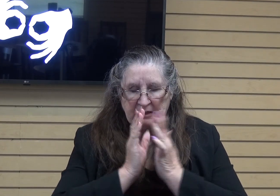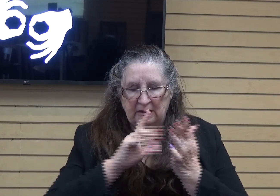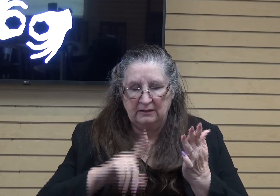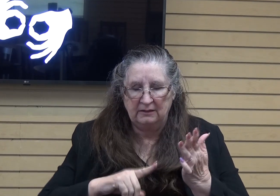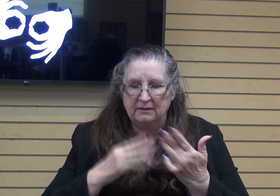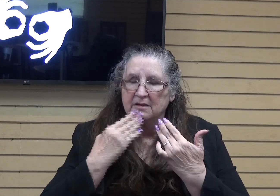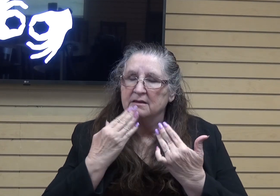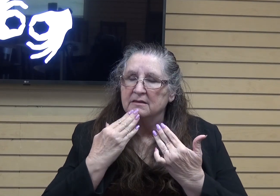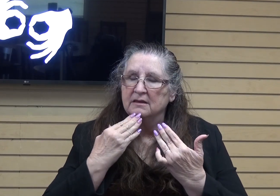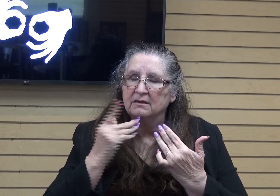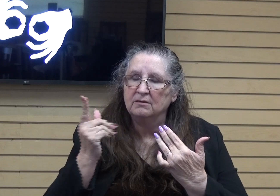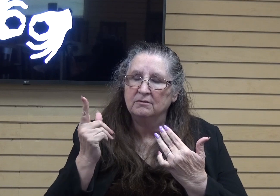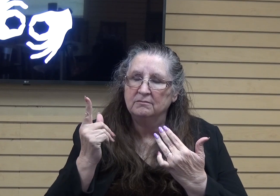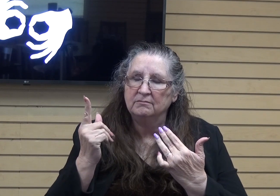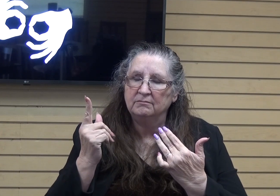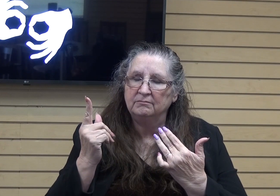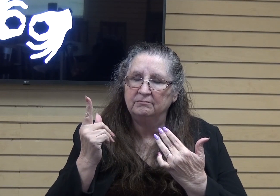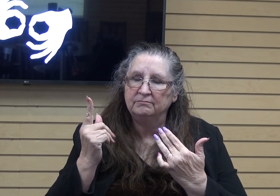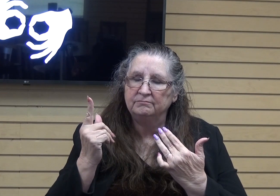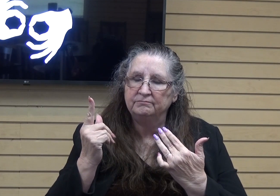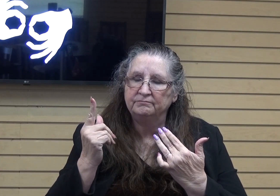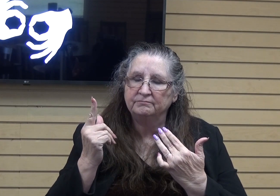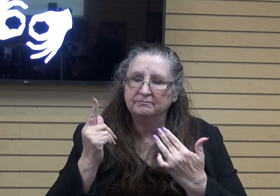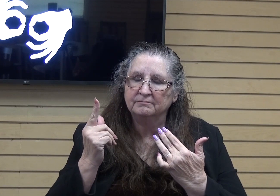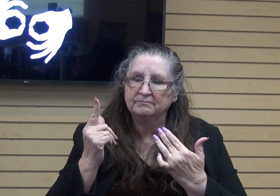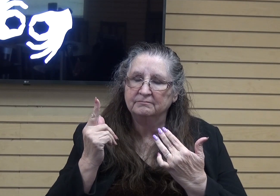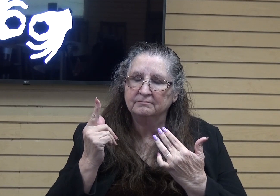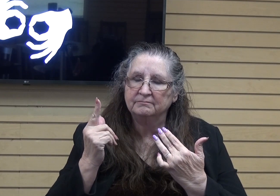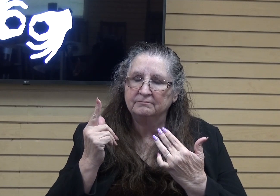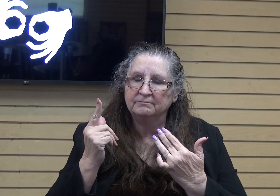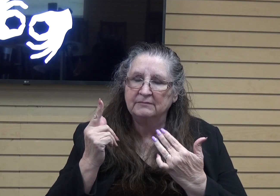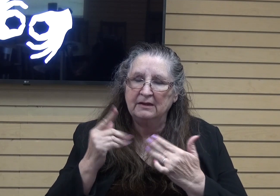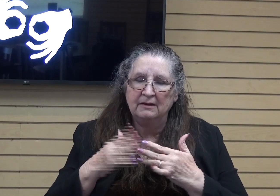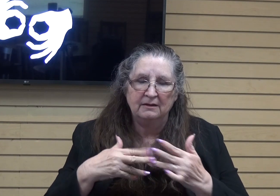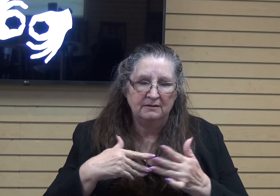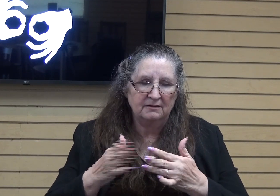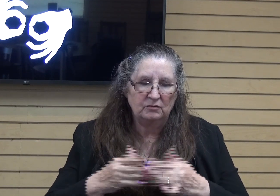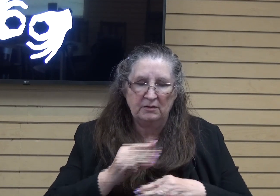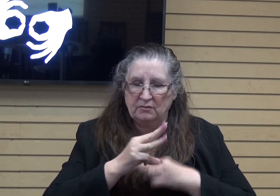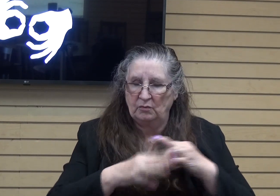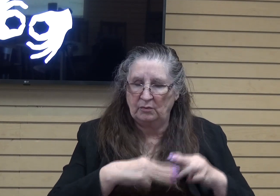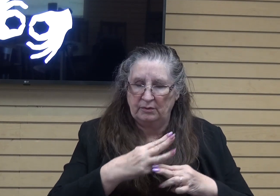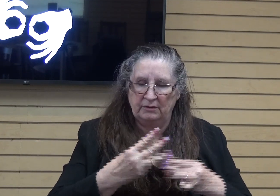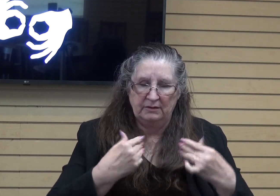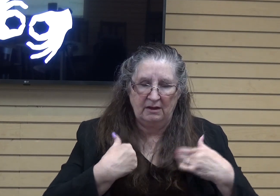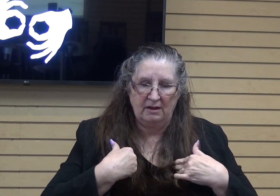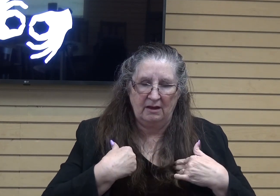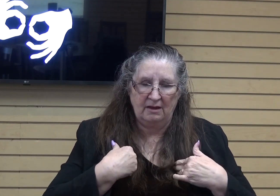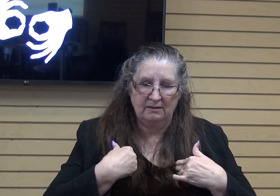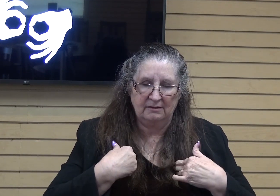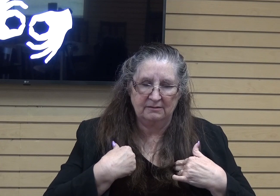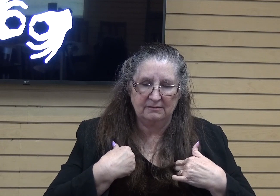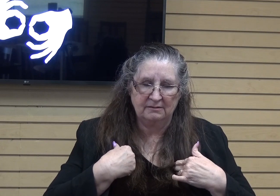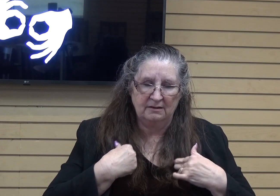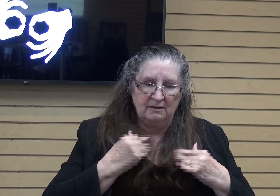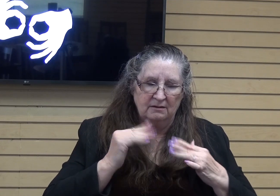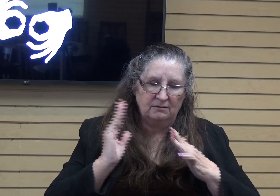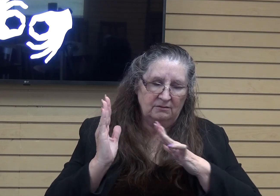thank you that even though the world has turned against your children in